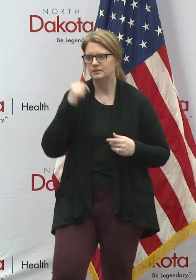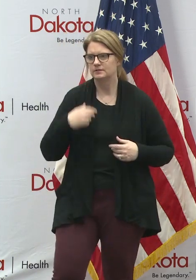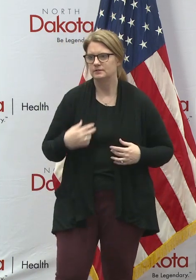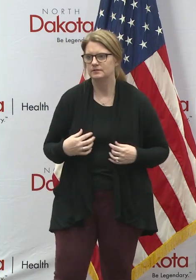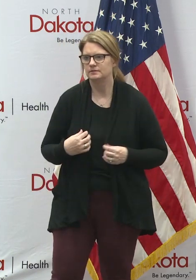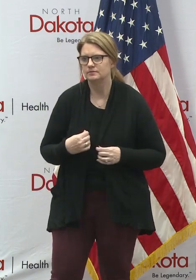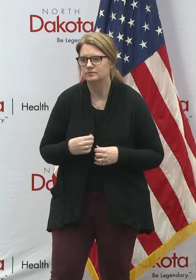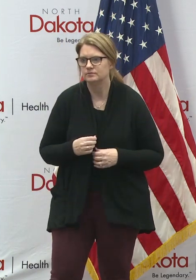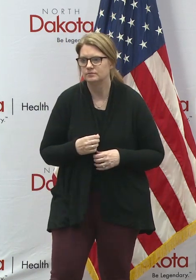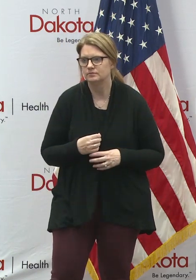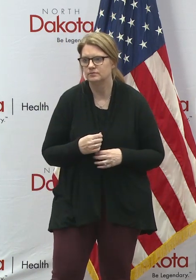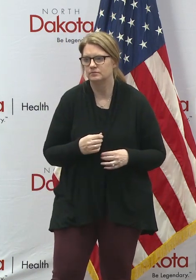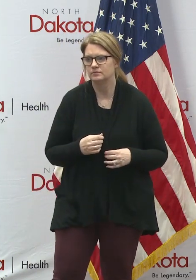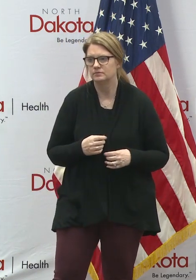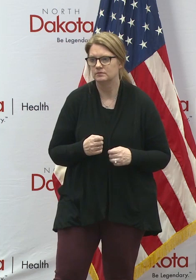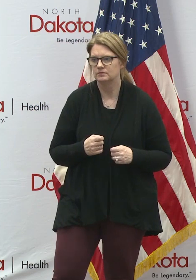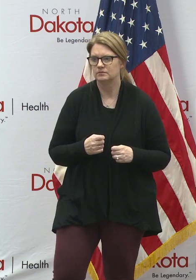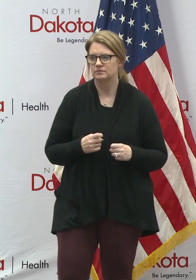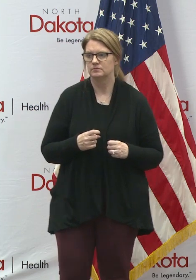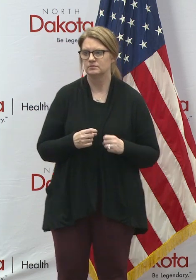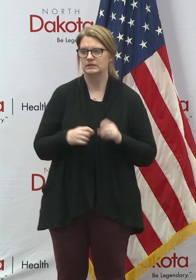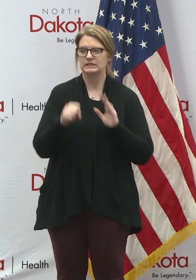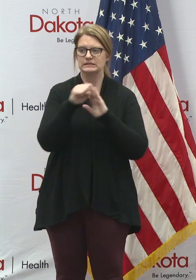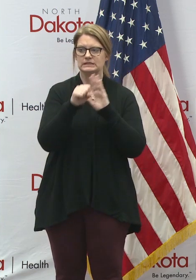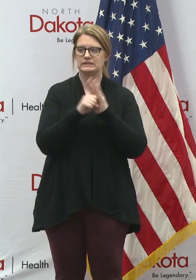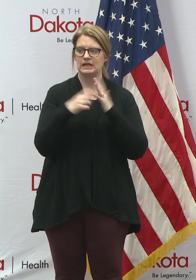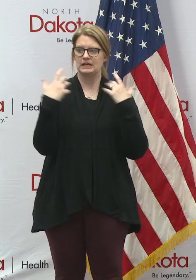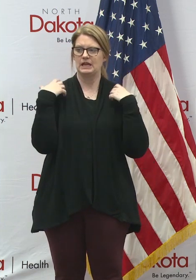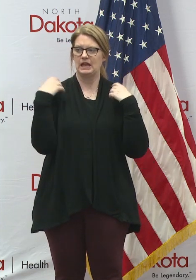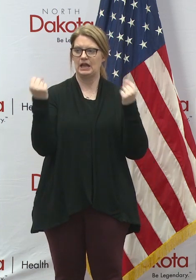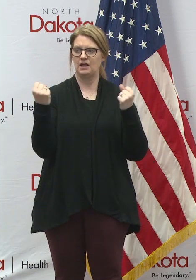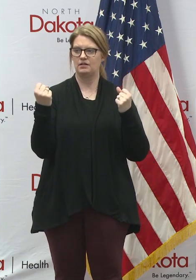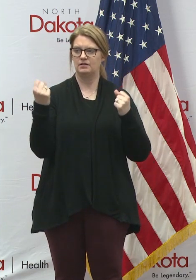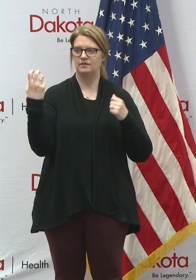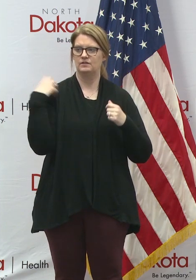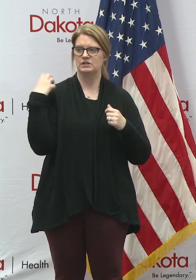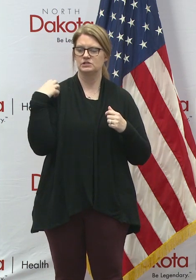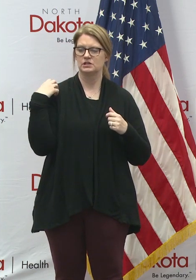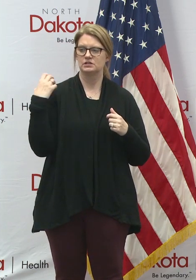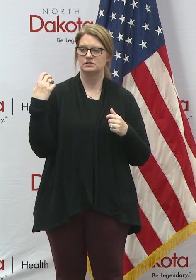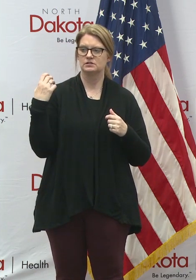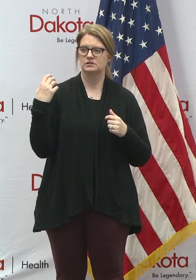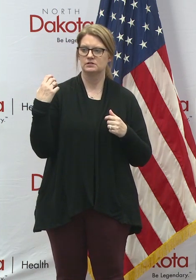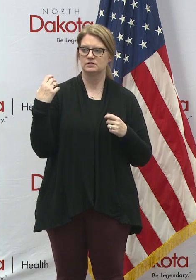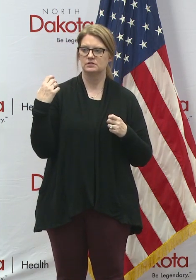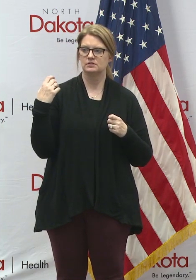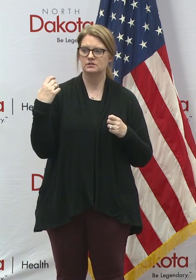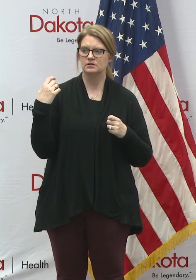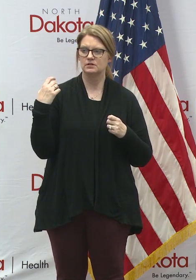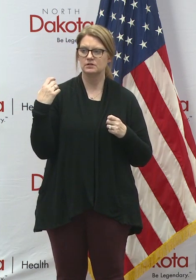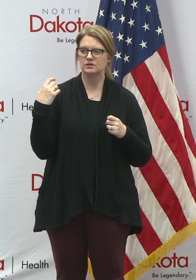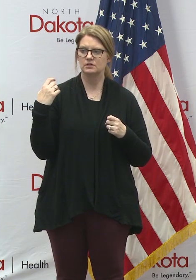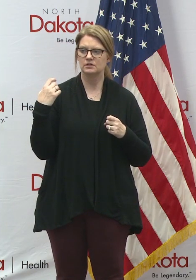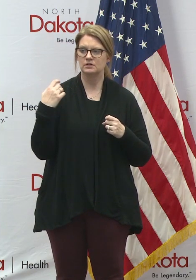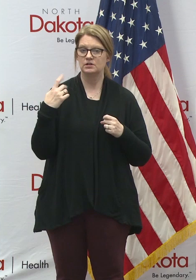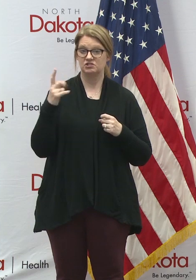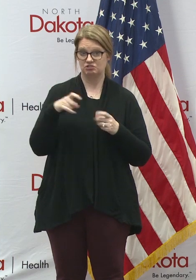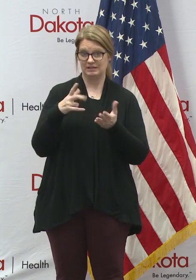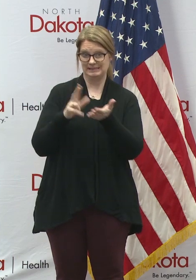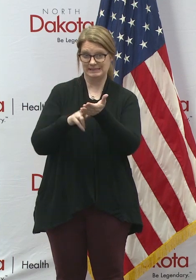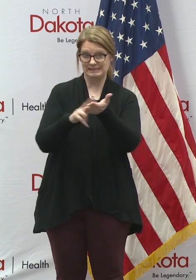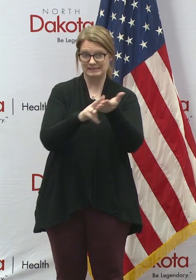Um, does state health officials have any opinion on whether petition collectors should call their efforts, or, um,